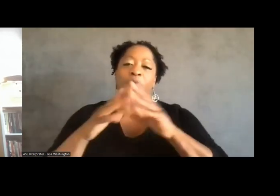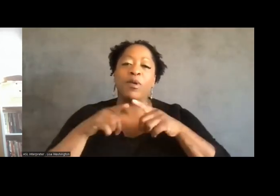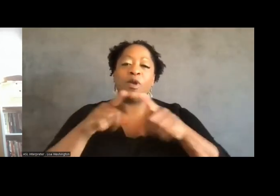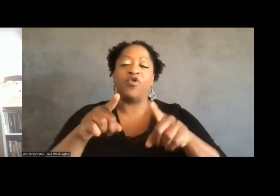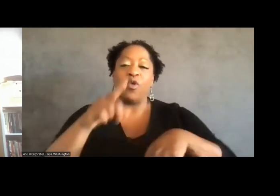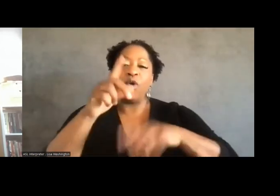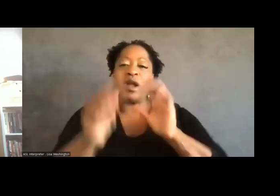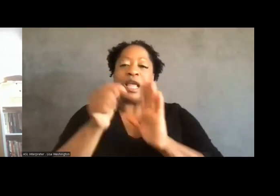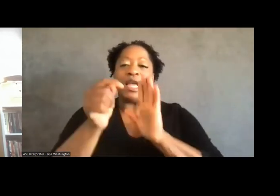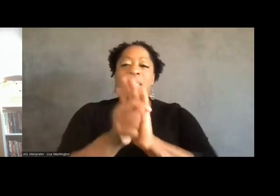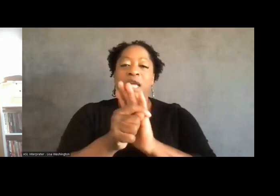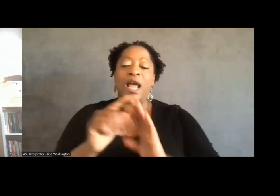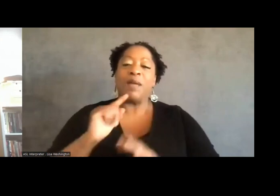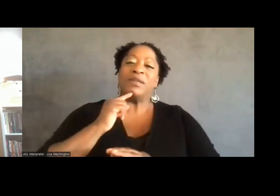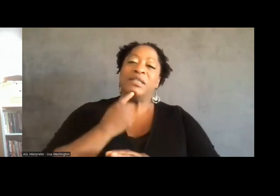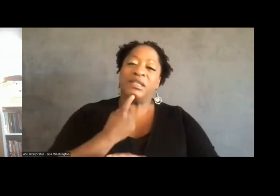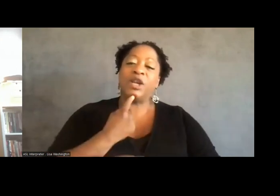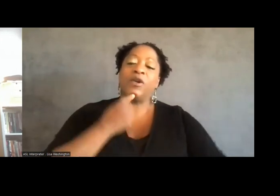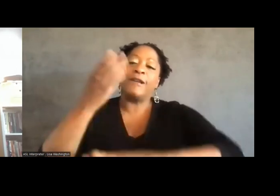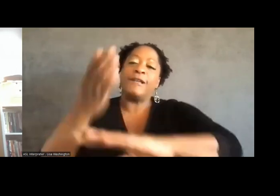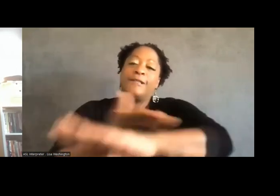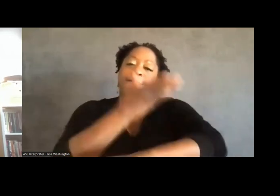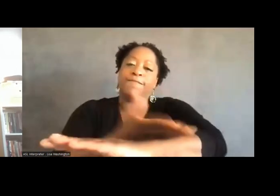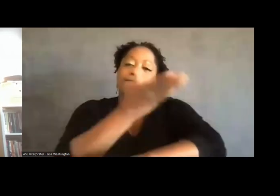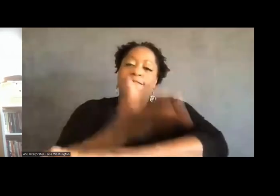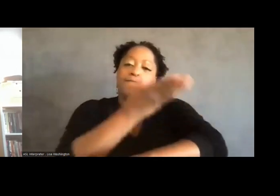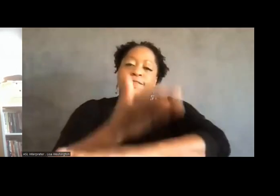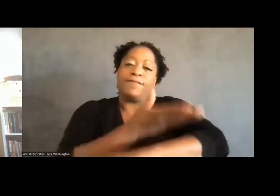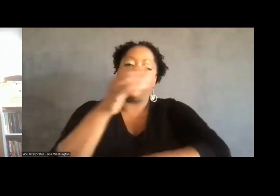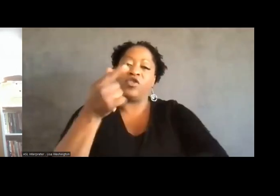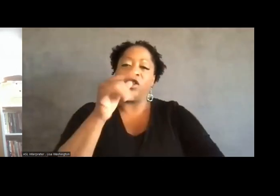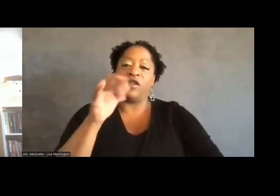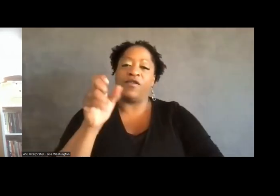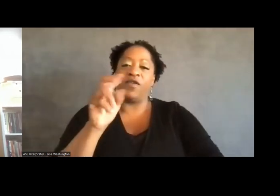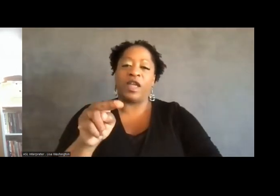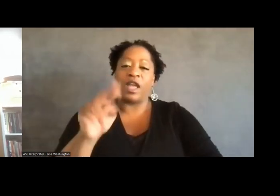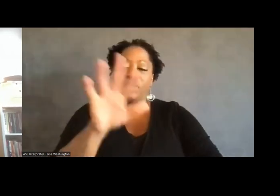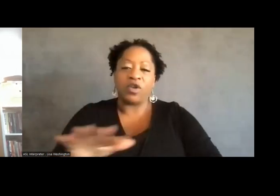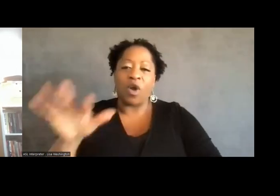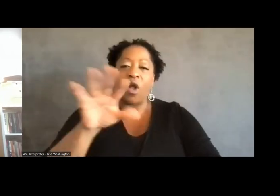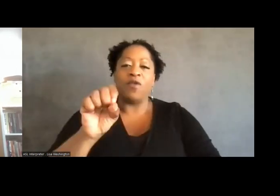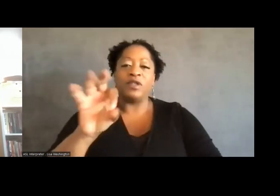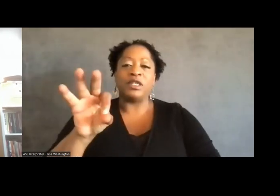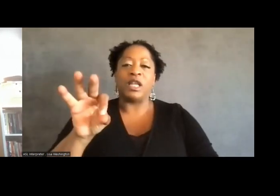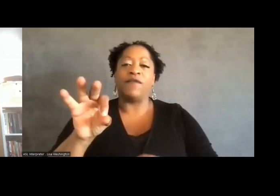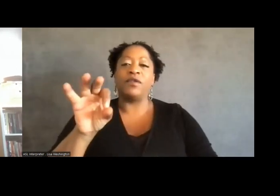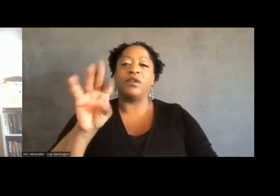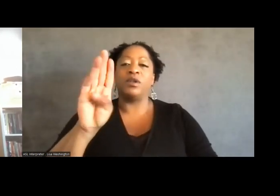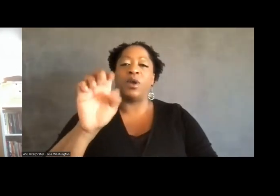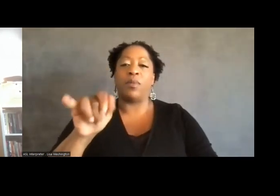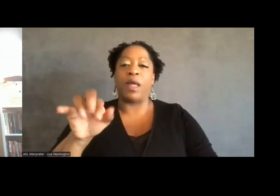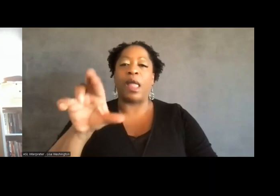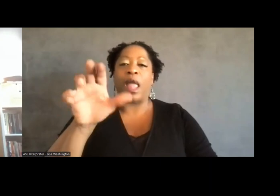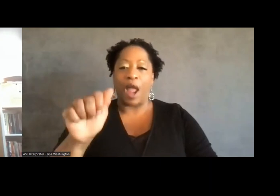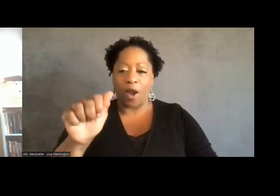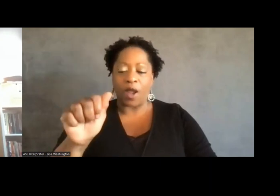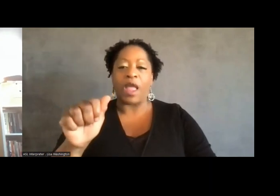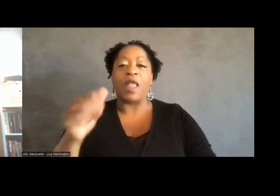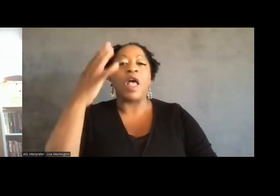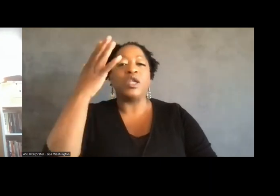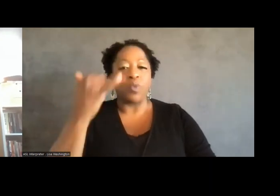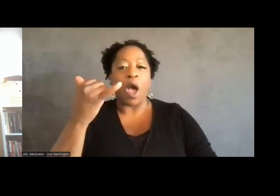of intense gentrification across the San Francisco Bay Area. That was a big part of the context for the work.